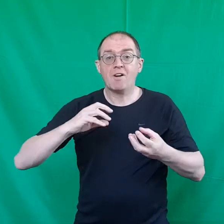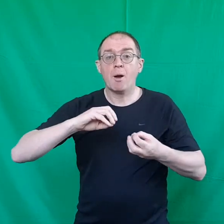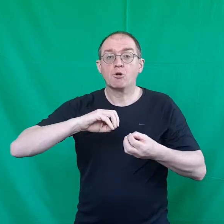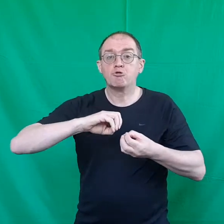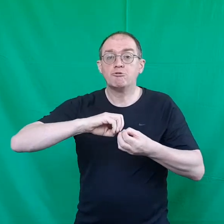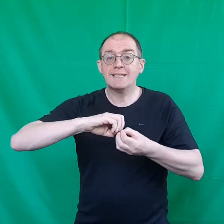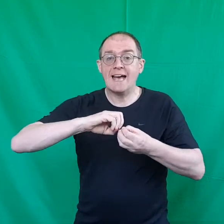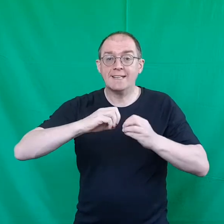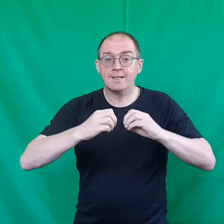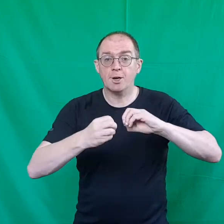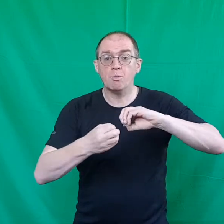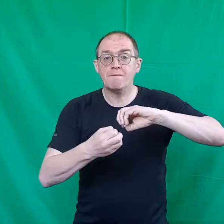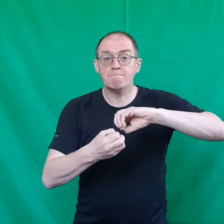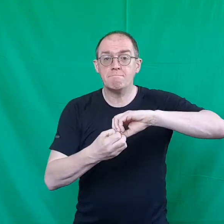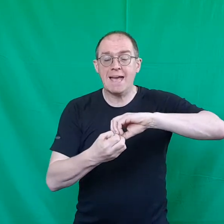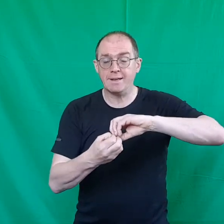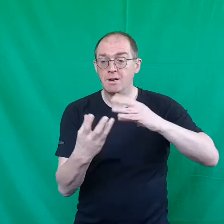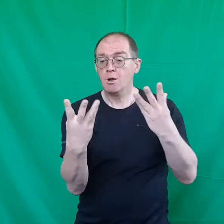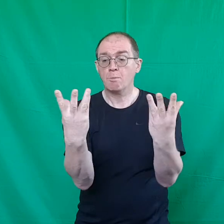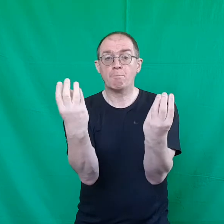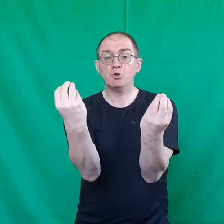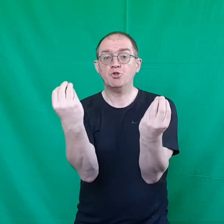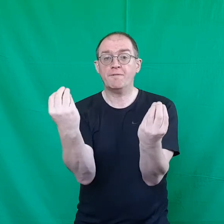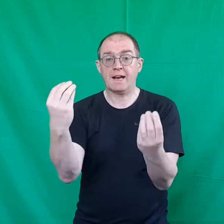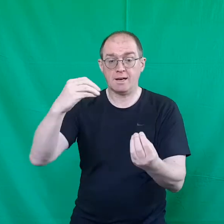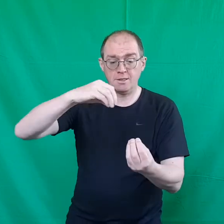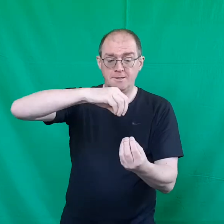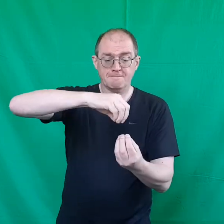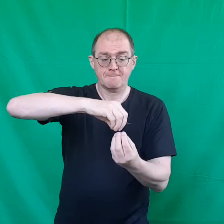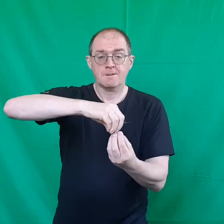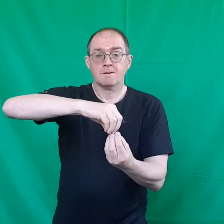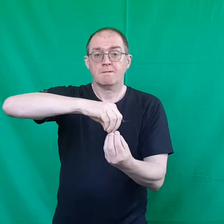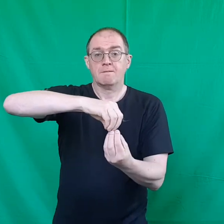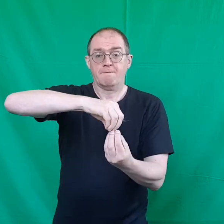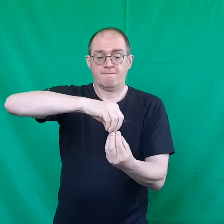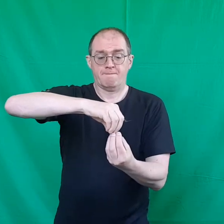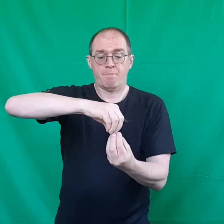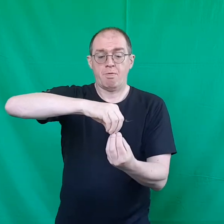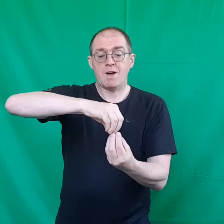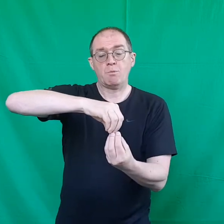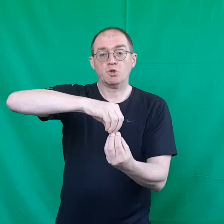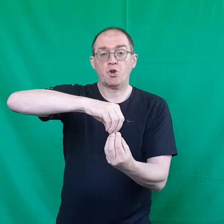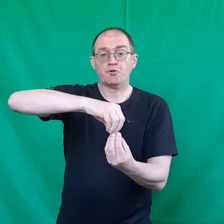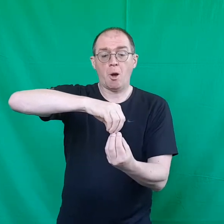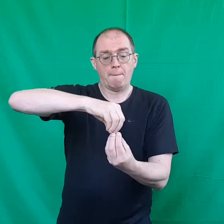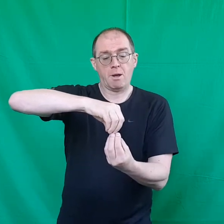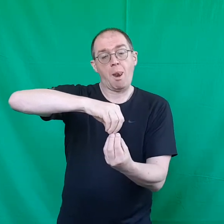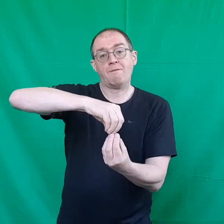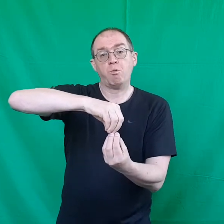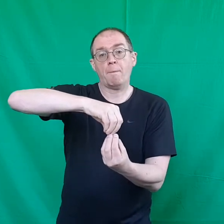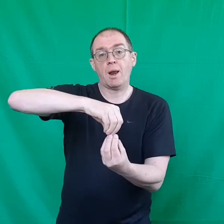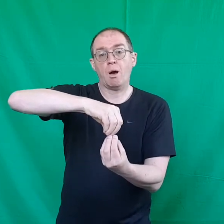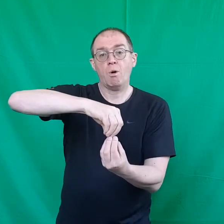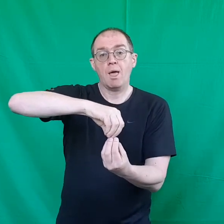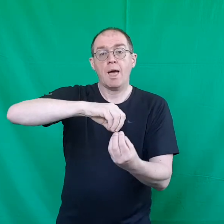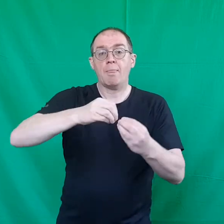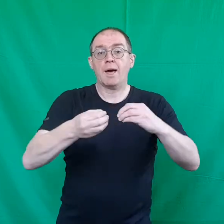created we've made bunch of fingers the right one's on top left one below and then